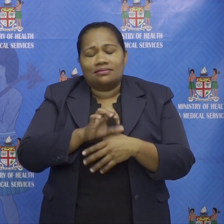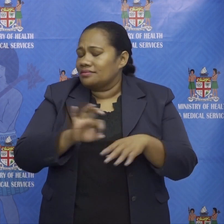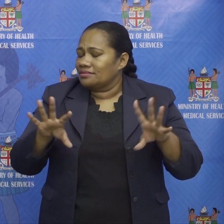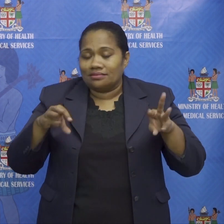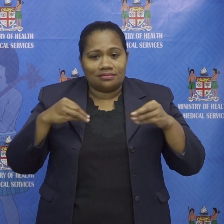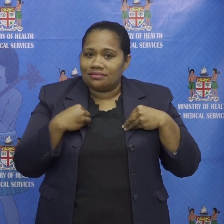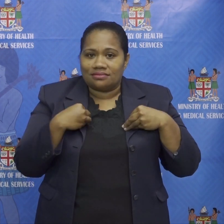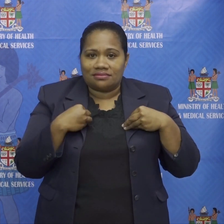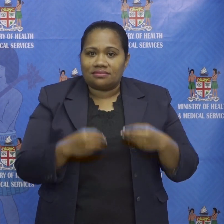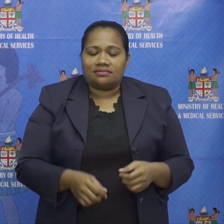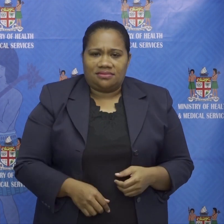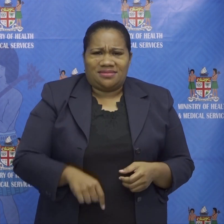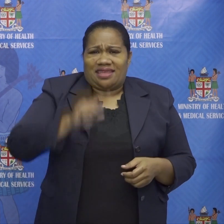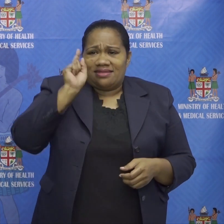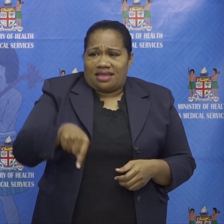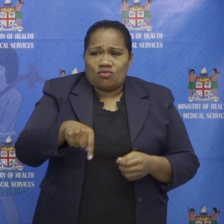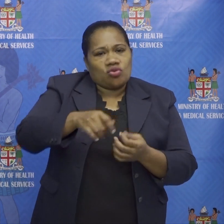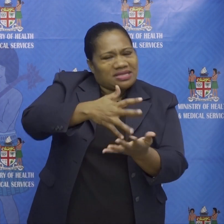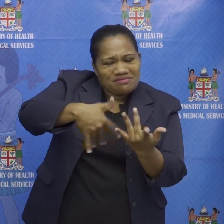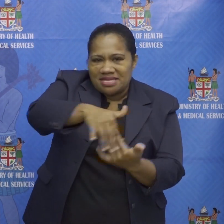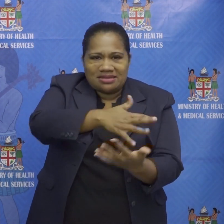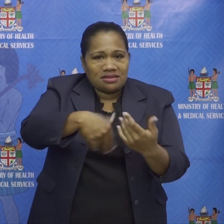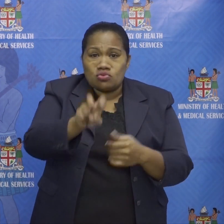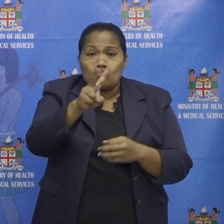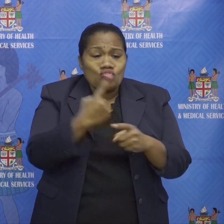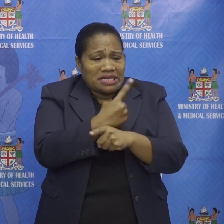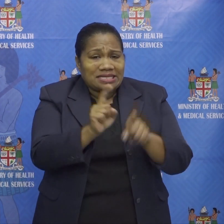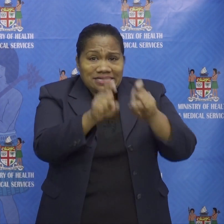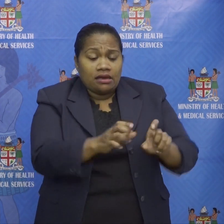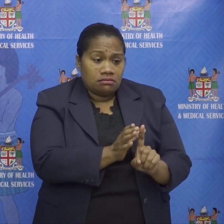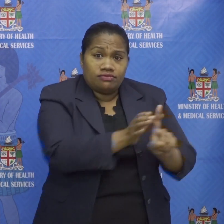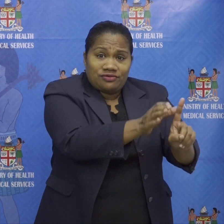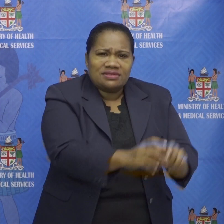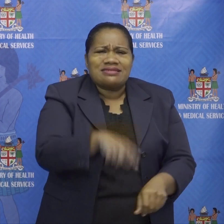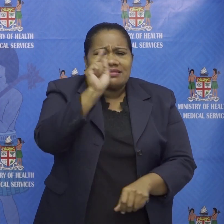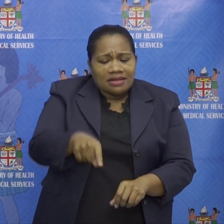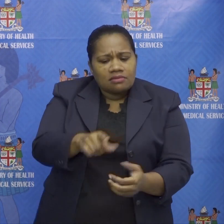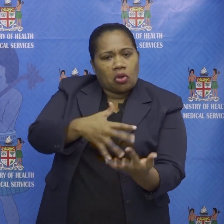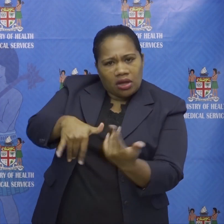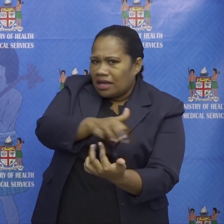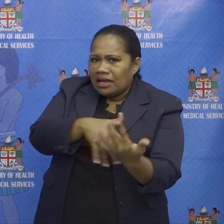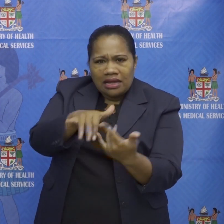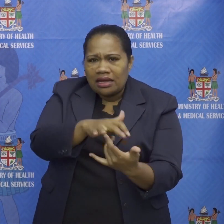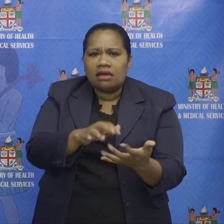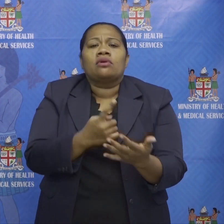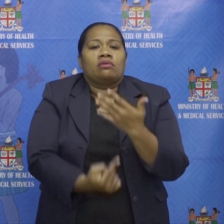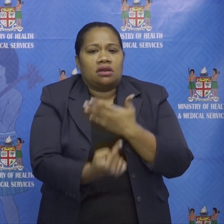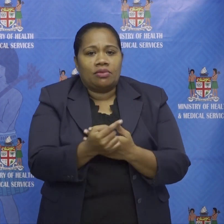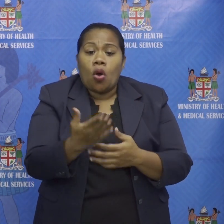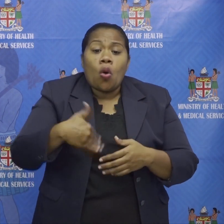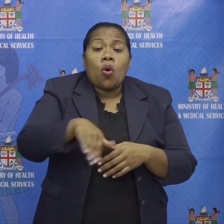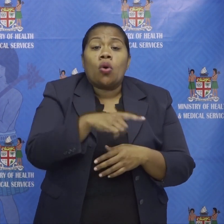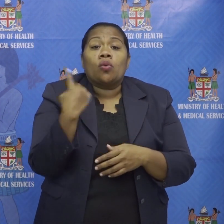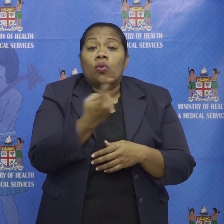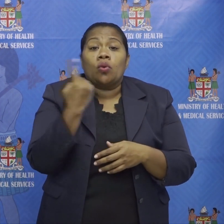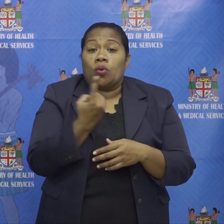unnecessary frivolous contact is worth an extra two weeks in quarantine and that's precisely what all of those internal hotel we